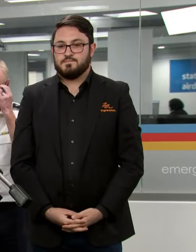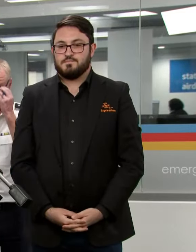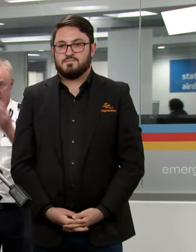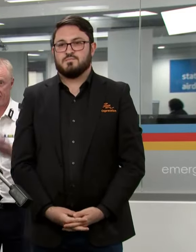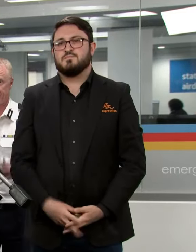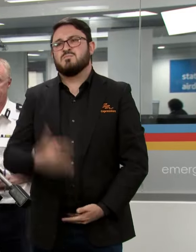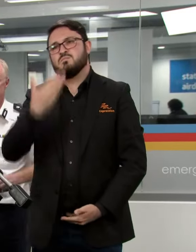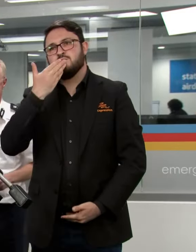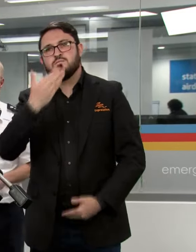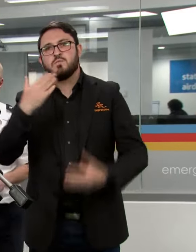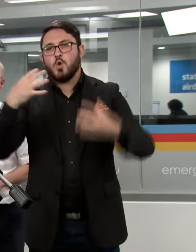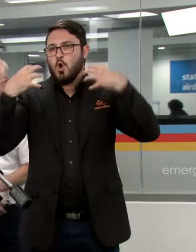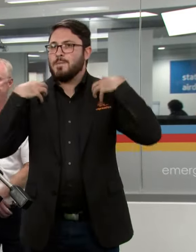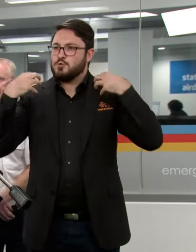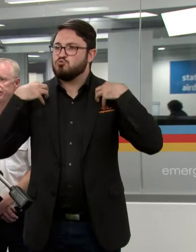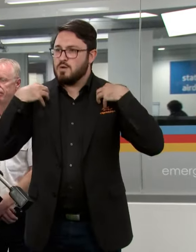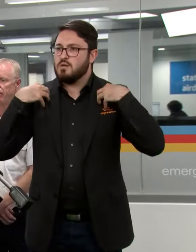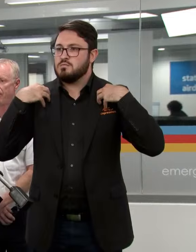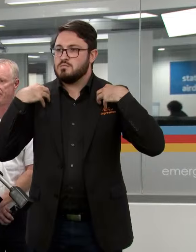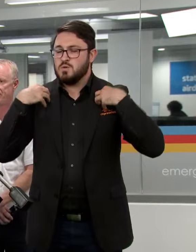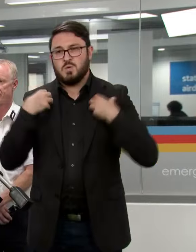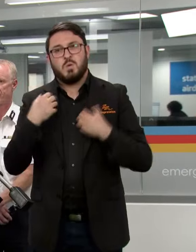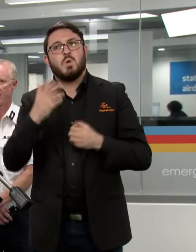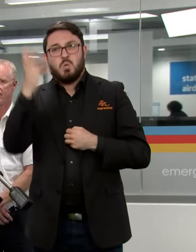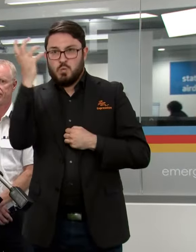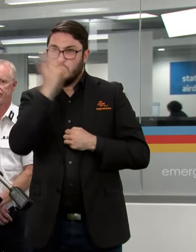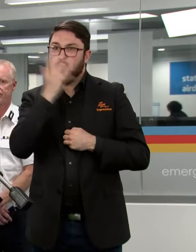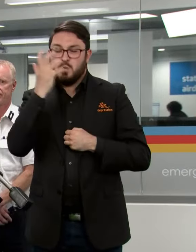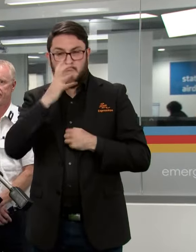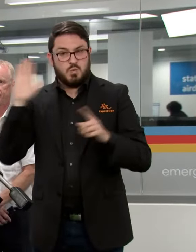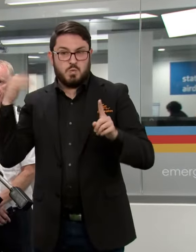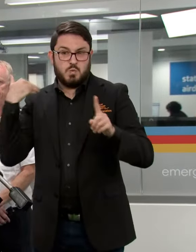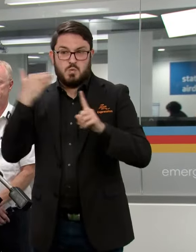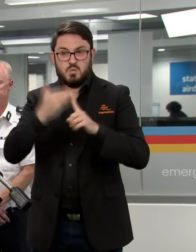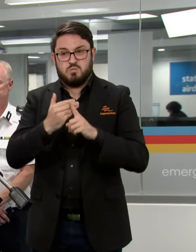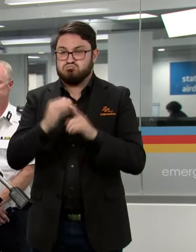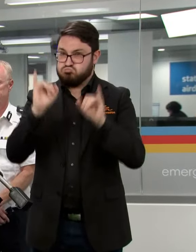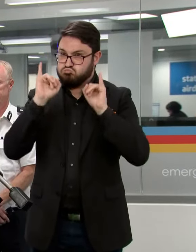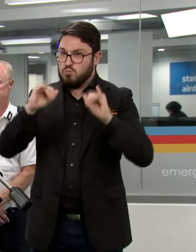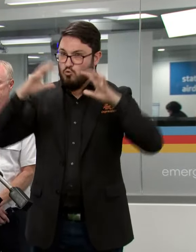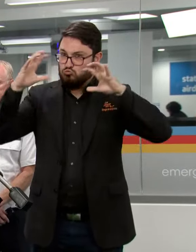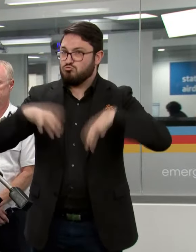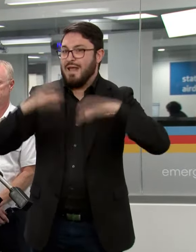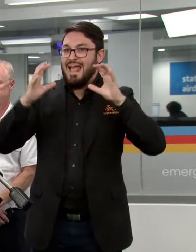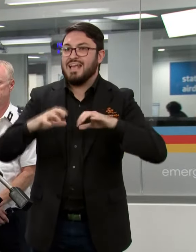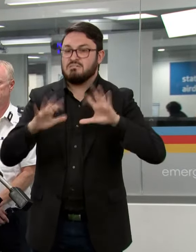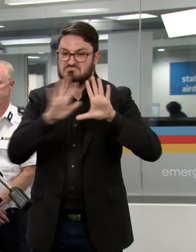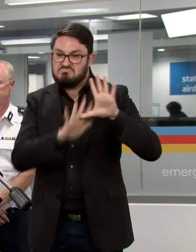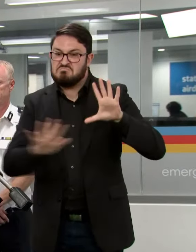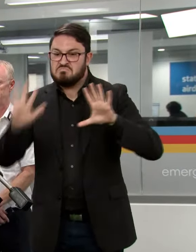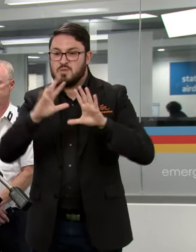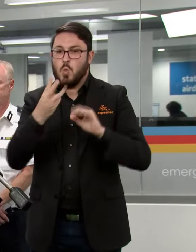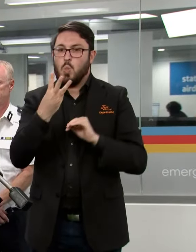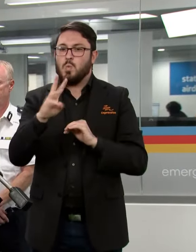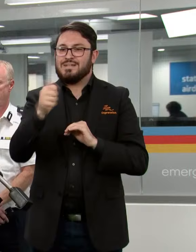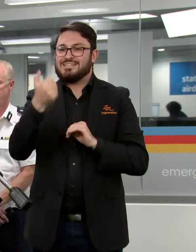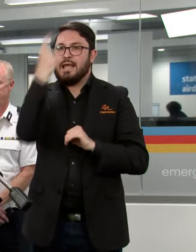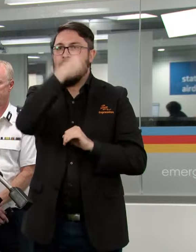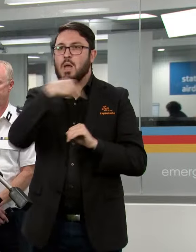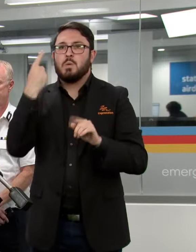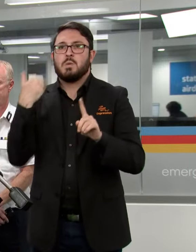Thank you Commissioner. We've seen significant rainfall across the state over the last 36 hours especially